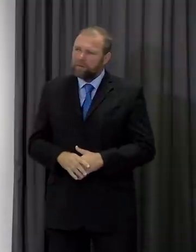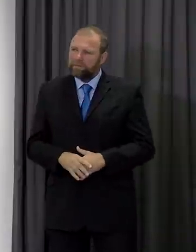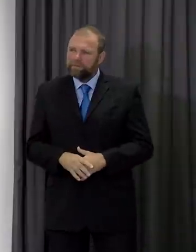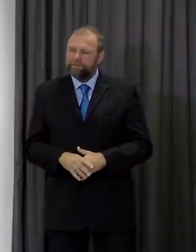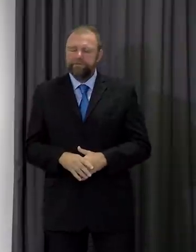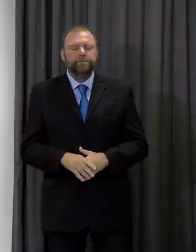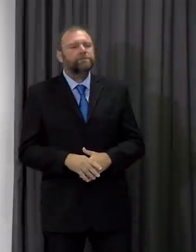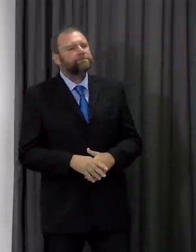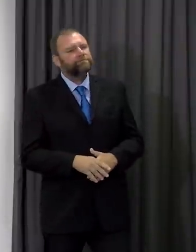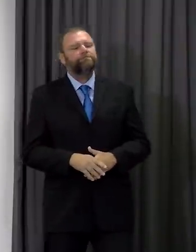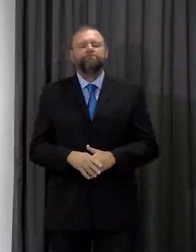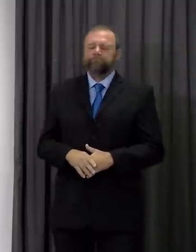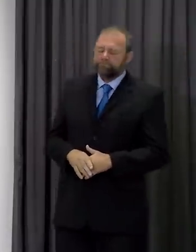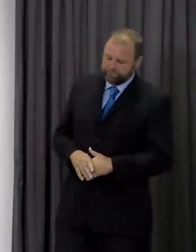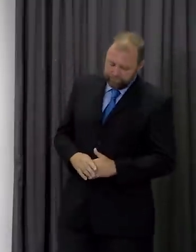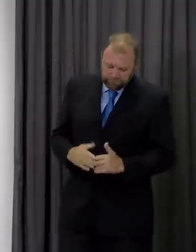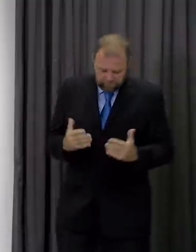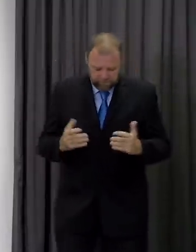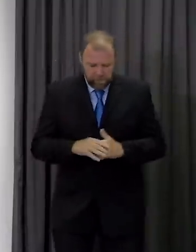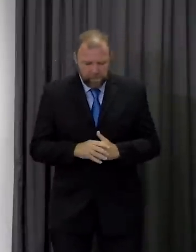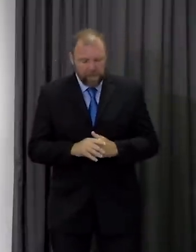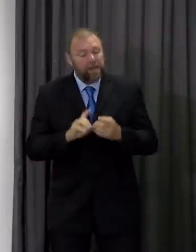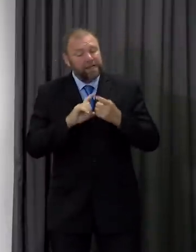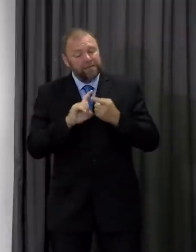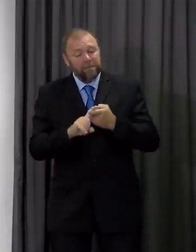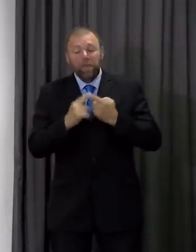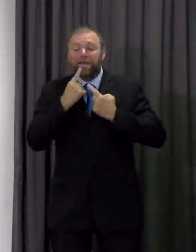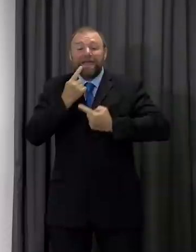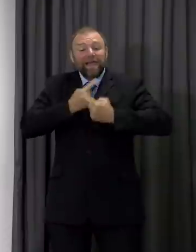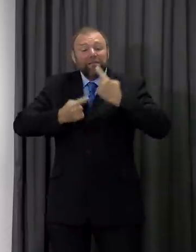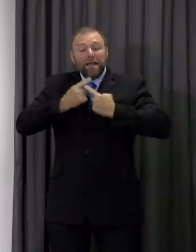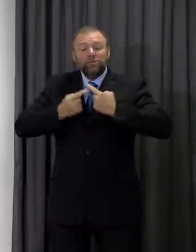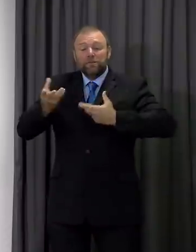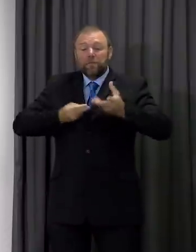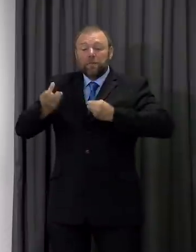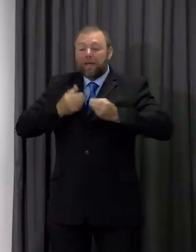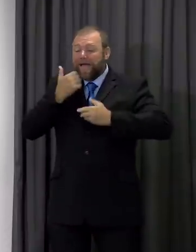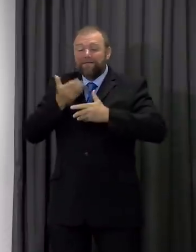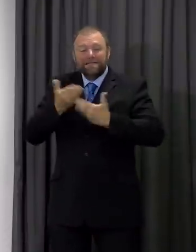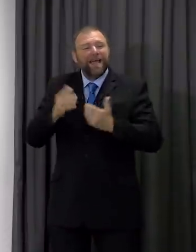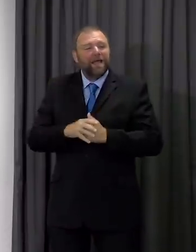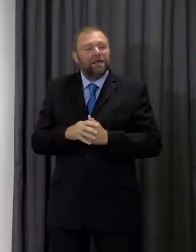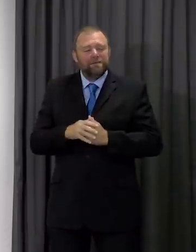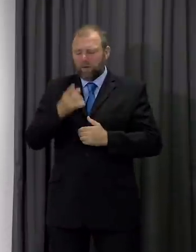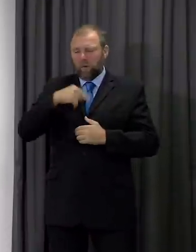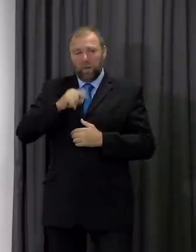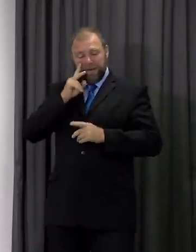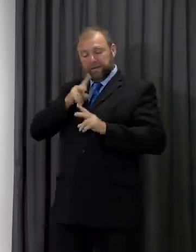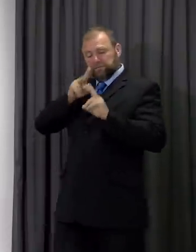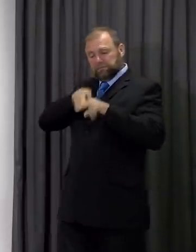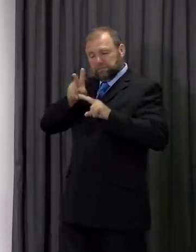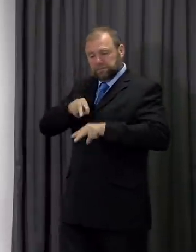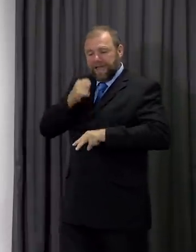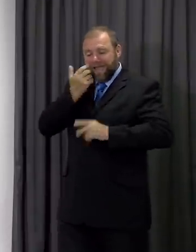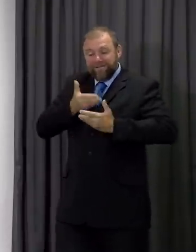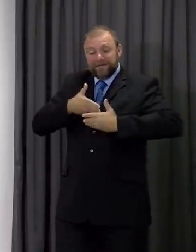Well it really does depend on the information that we get through each day so there is a daily look at what happens not just with our testing figures but